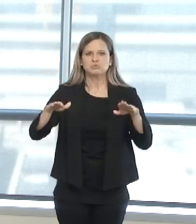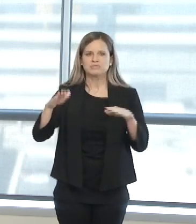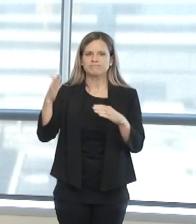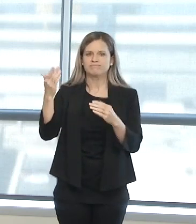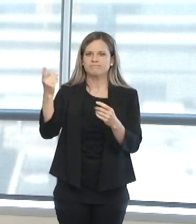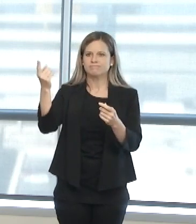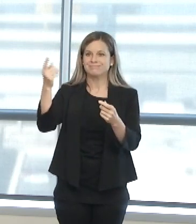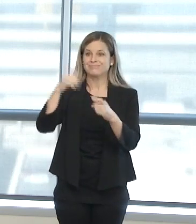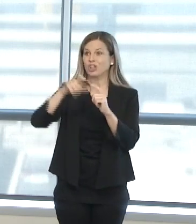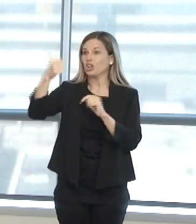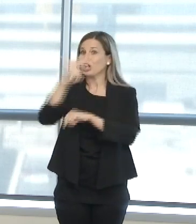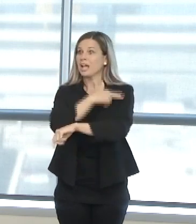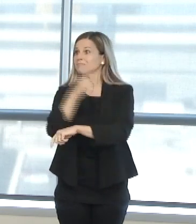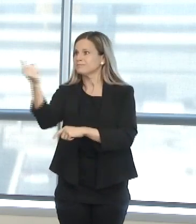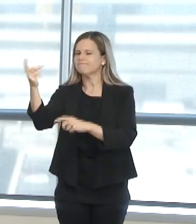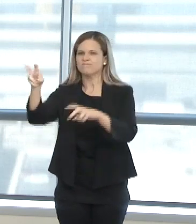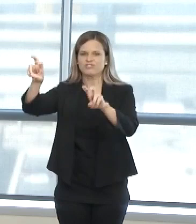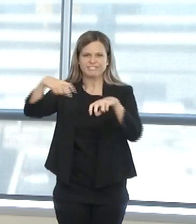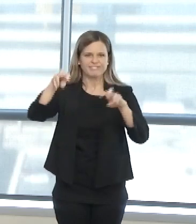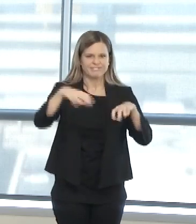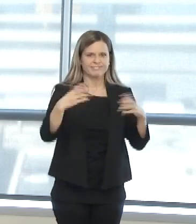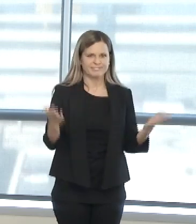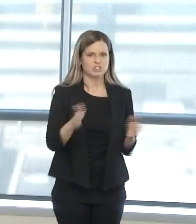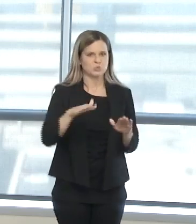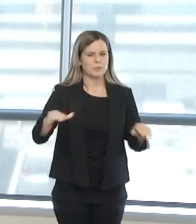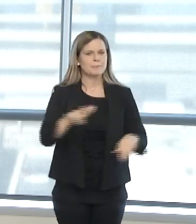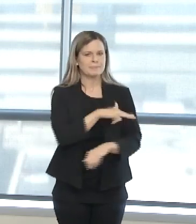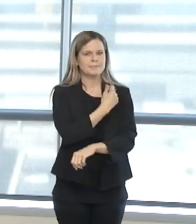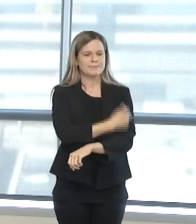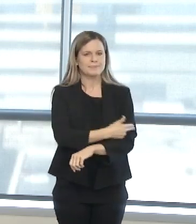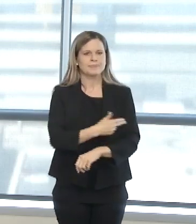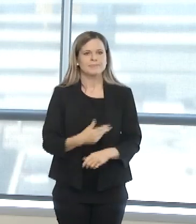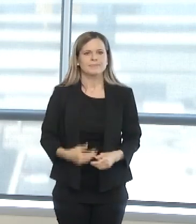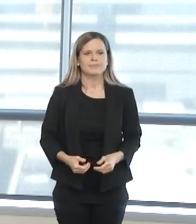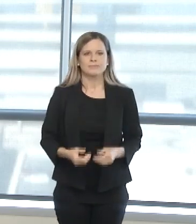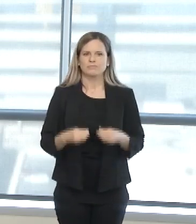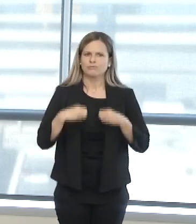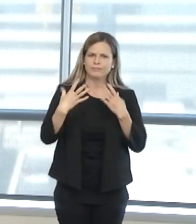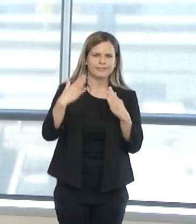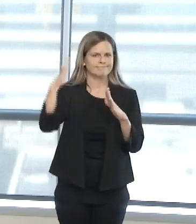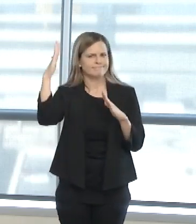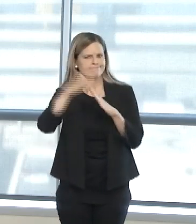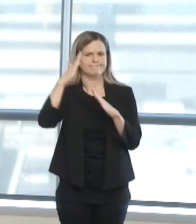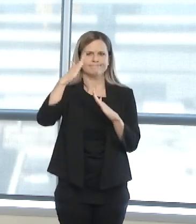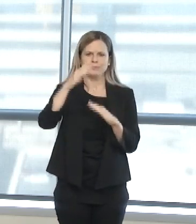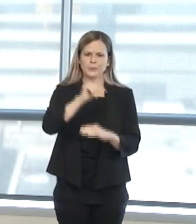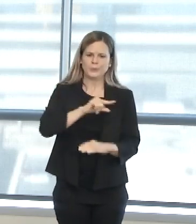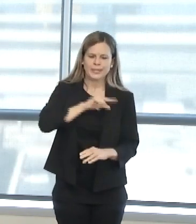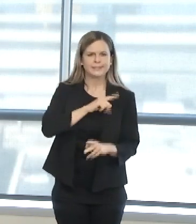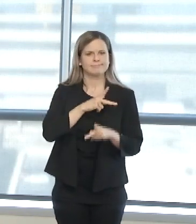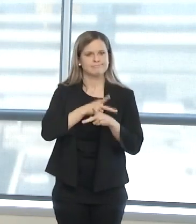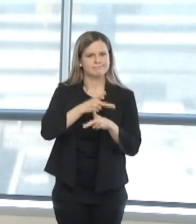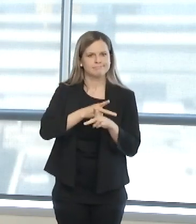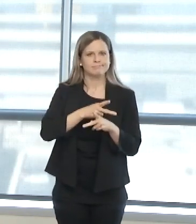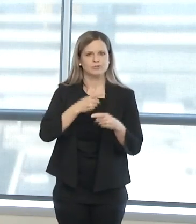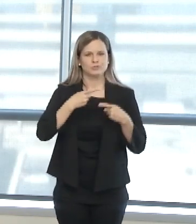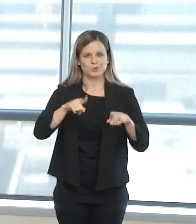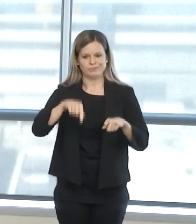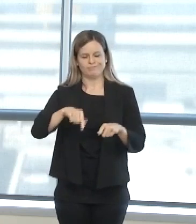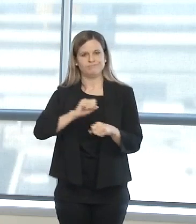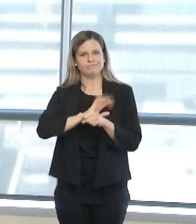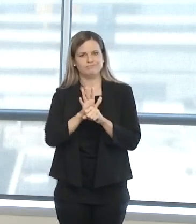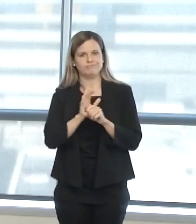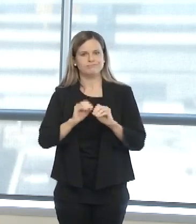Center, and to provide the best care for the pediatric population during this difficult time. The public has been very supportive of the